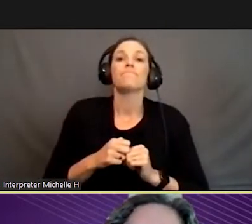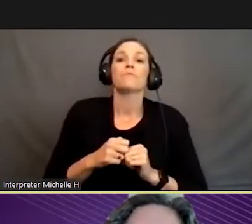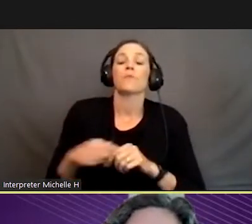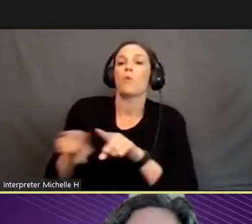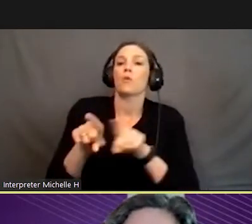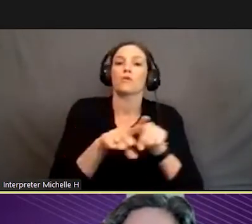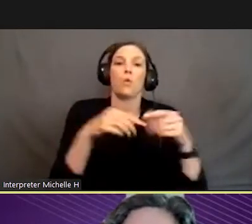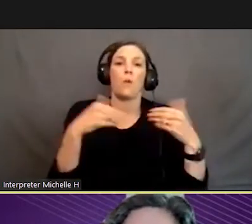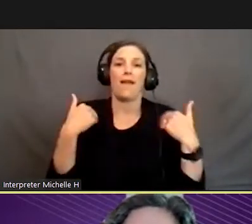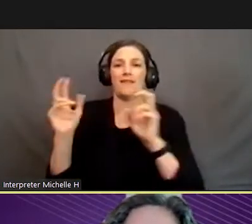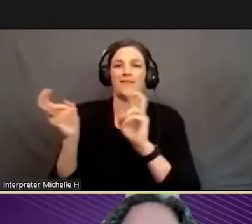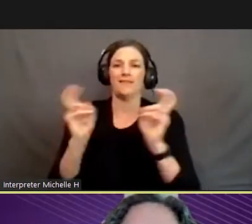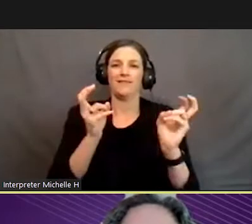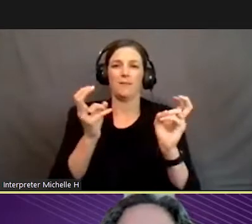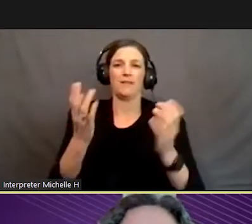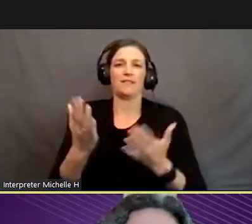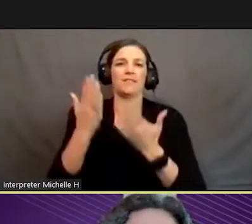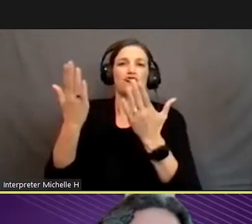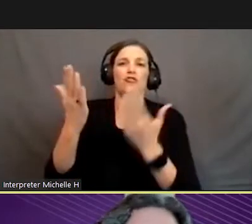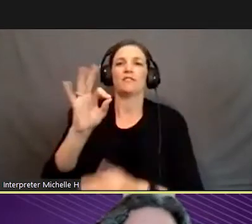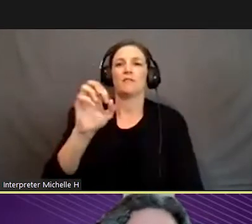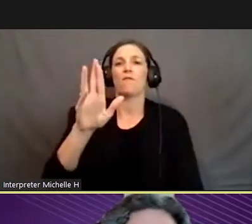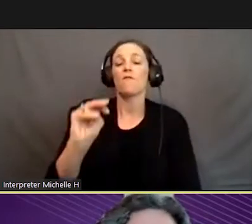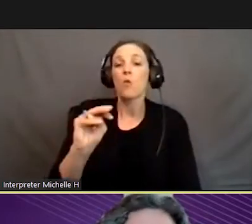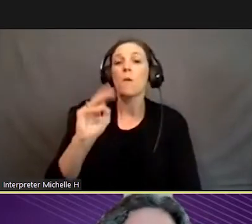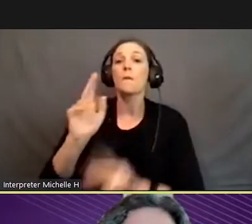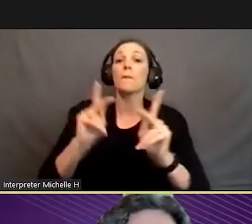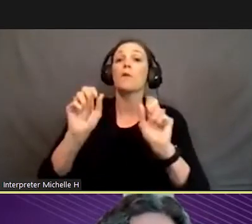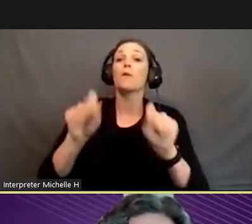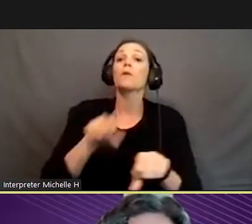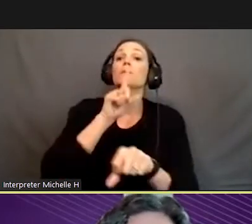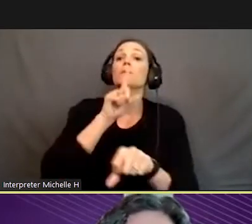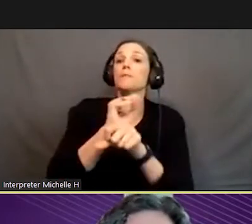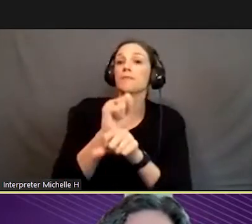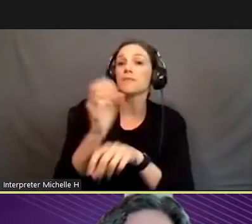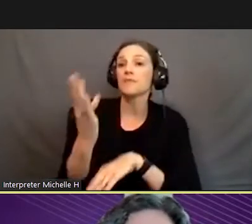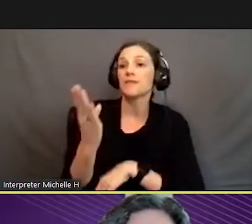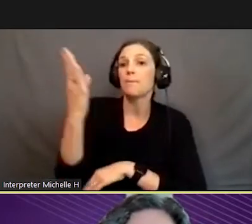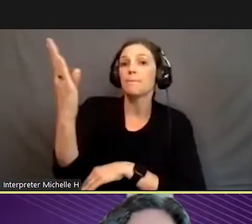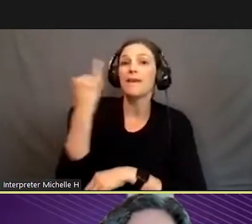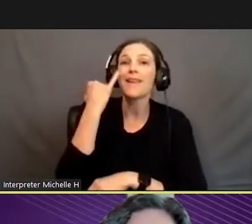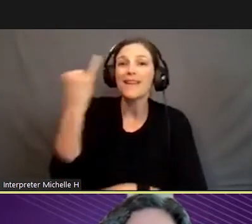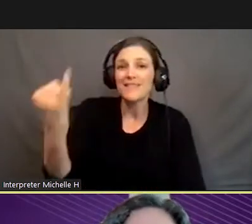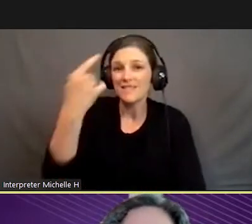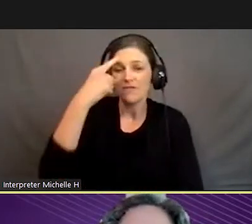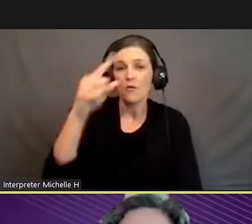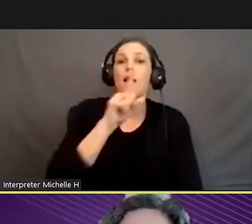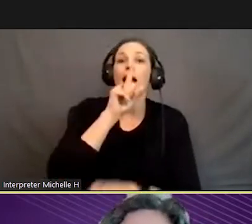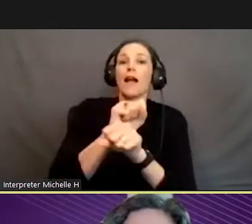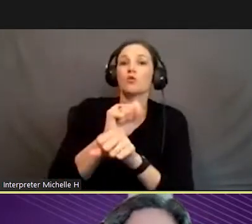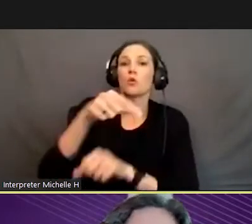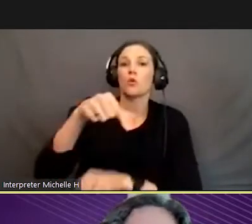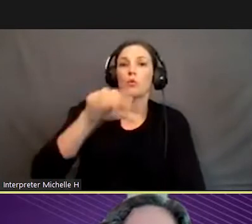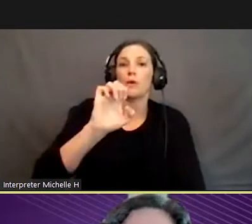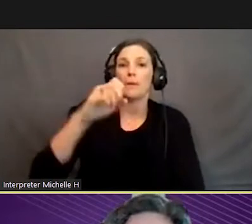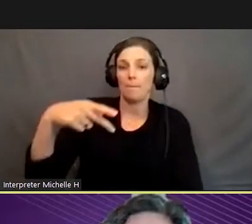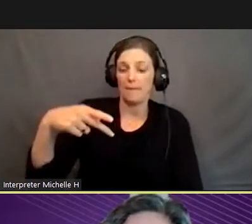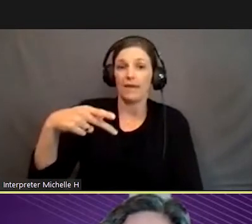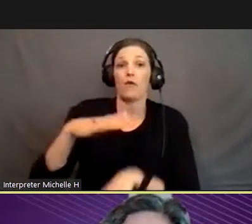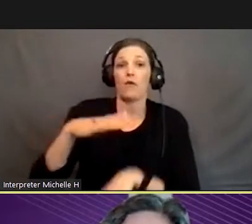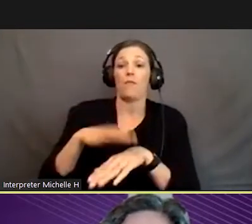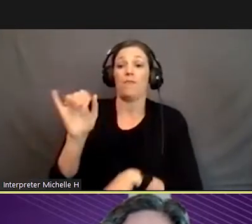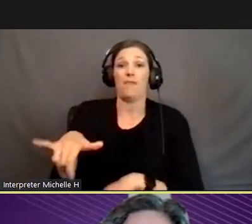topic suggestion form where people could actually turn in ideas for an actual QEP. On that, we got